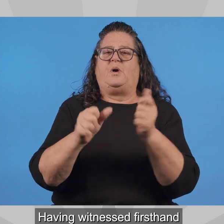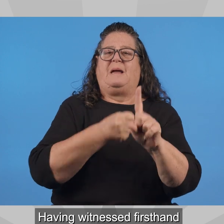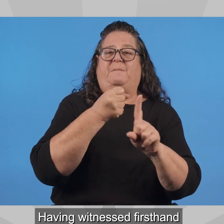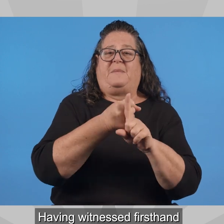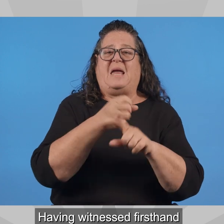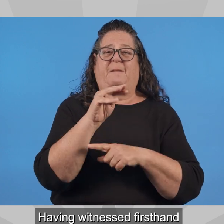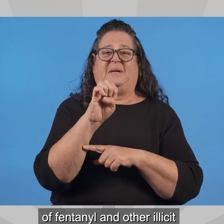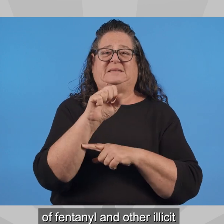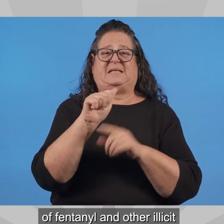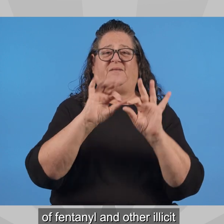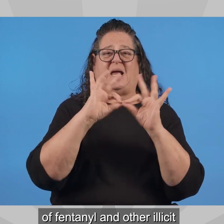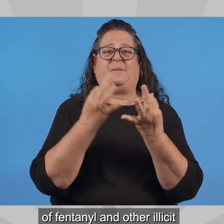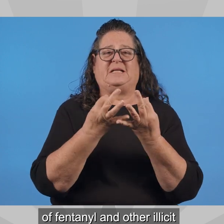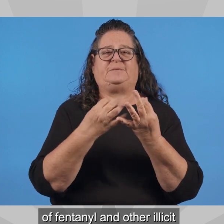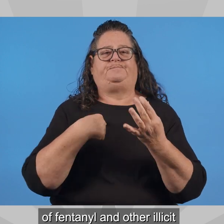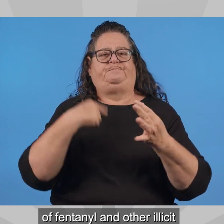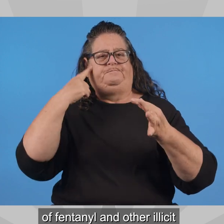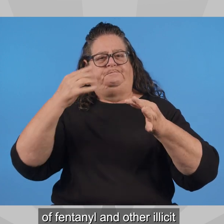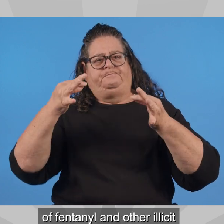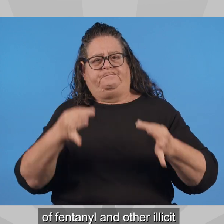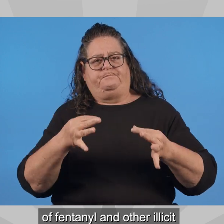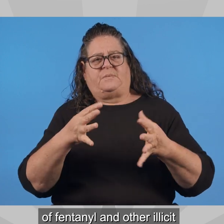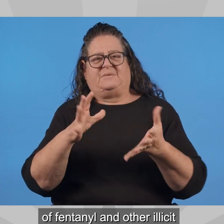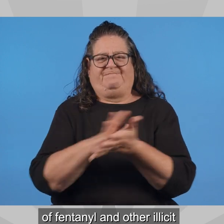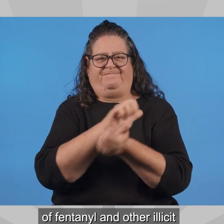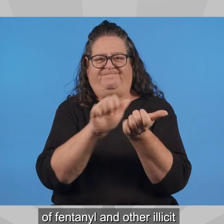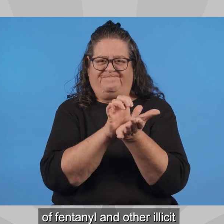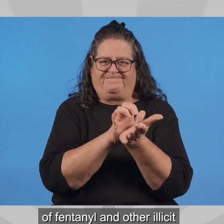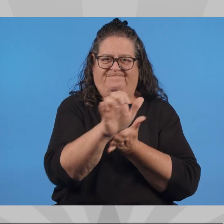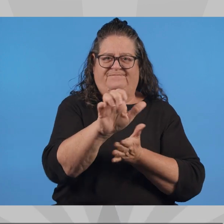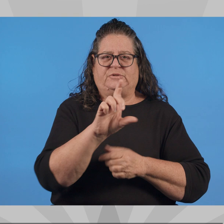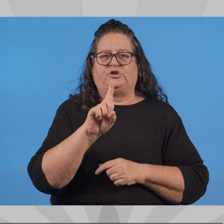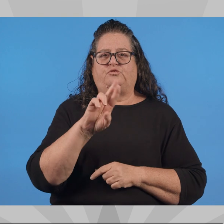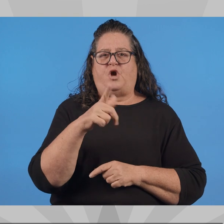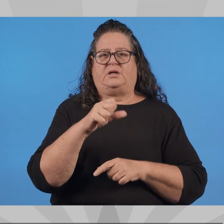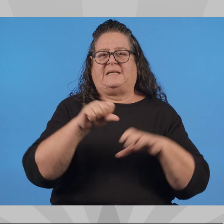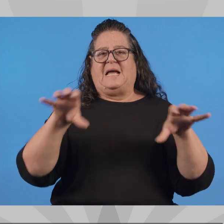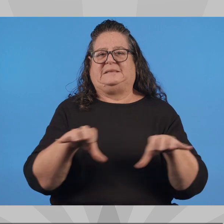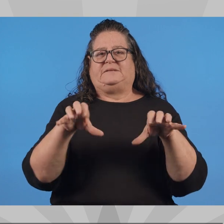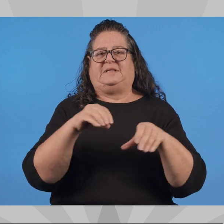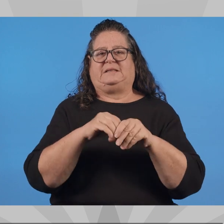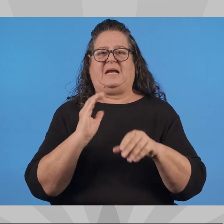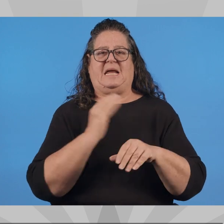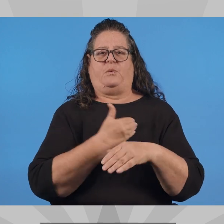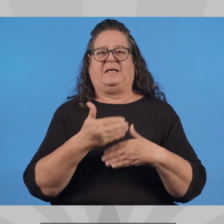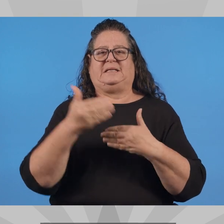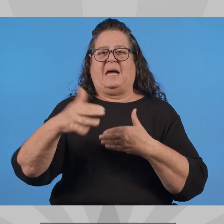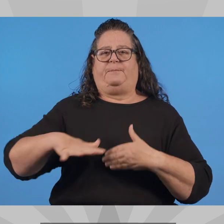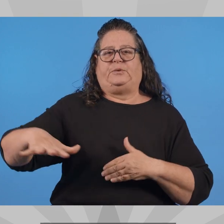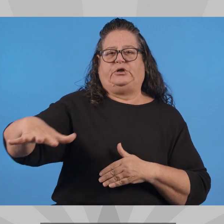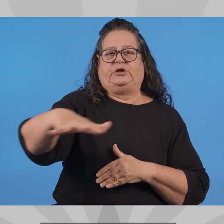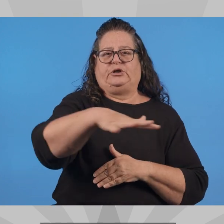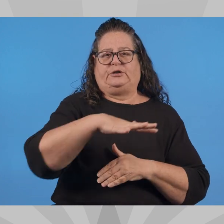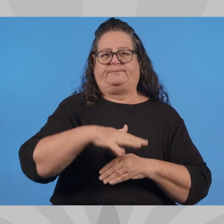the devastating impact of fentanyl and other illicit drugs on Mesa families, I am determined to eradicate their presence from